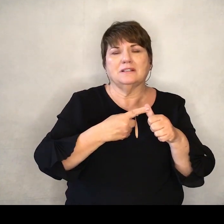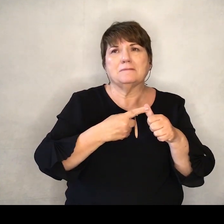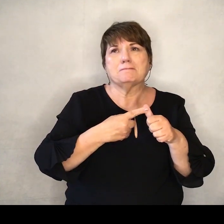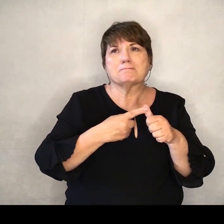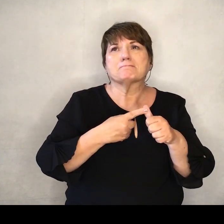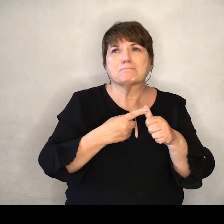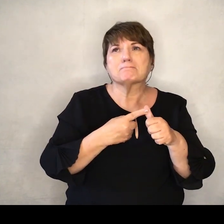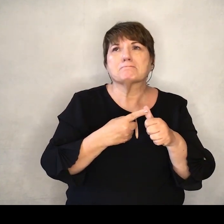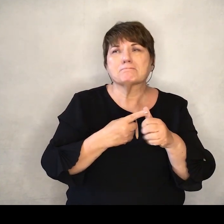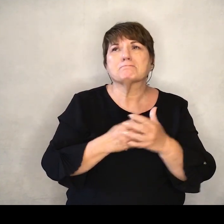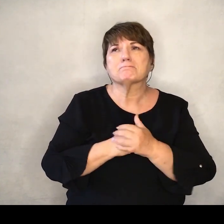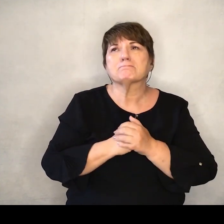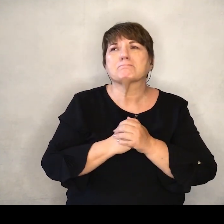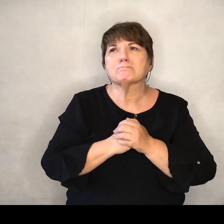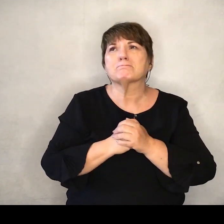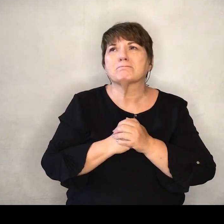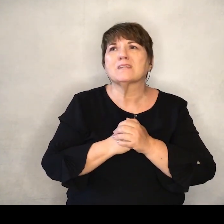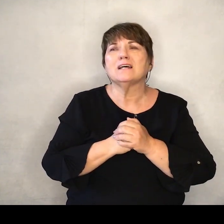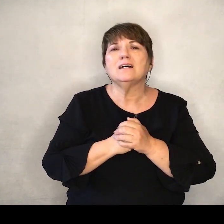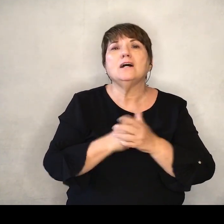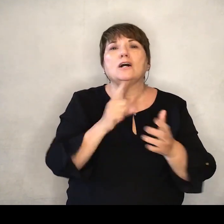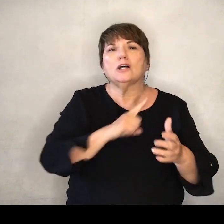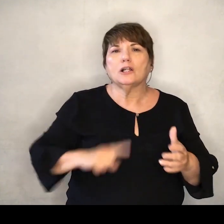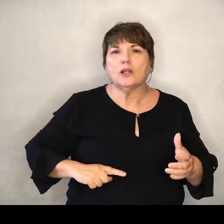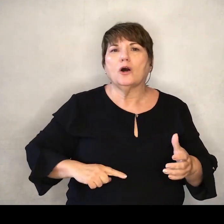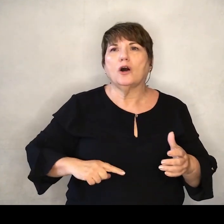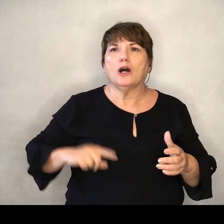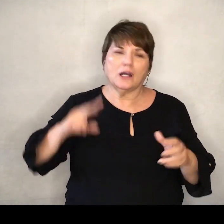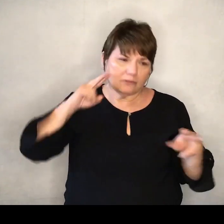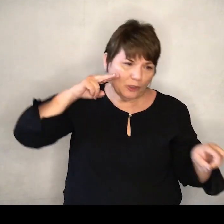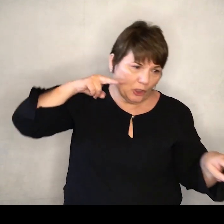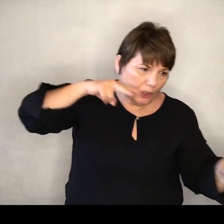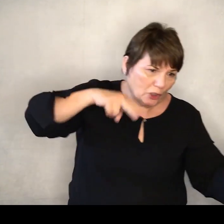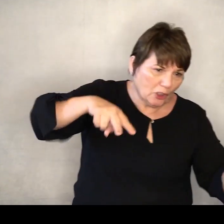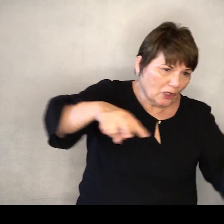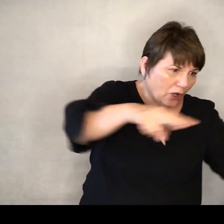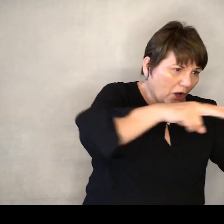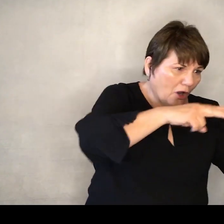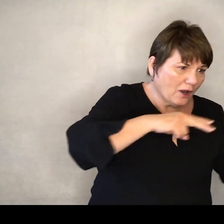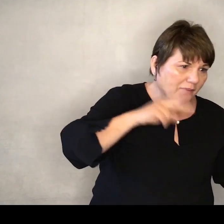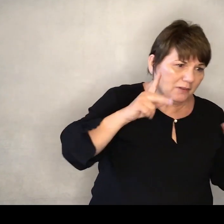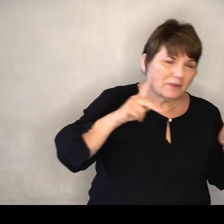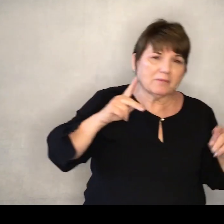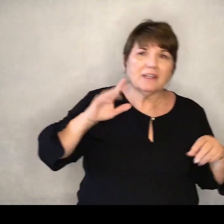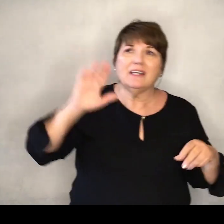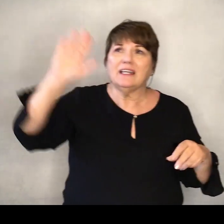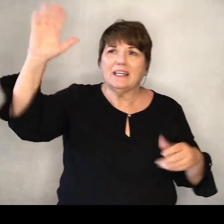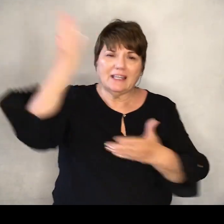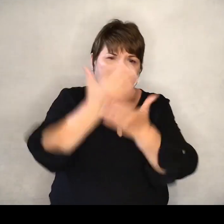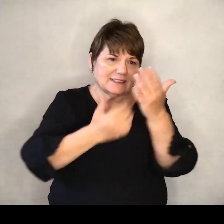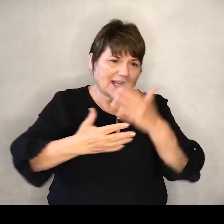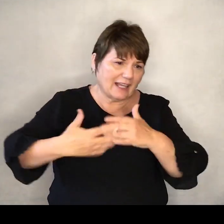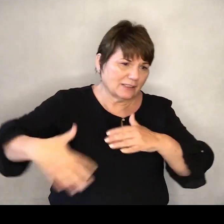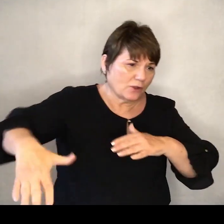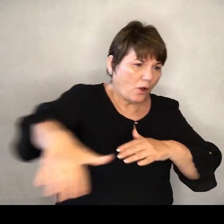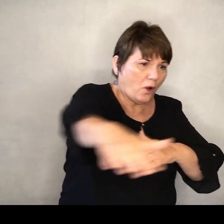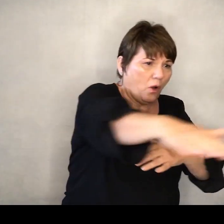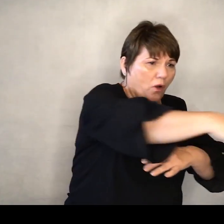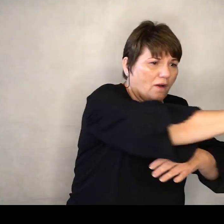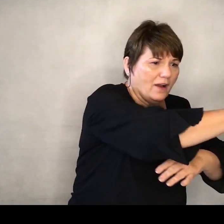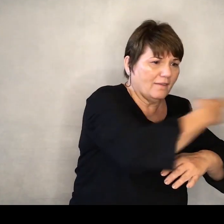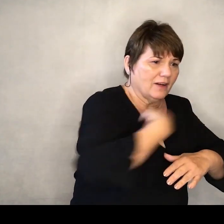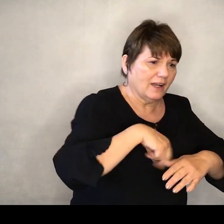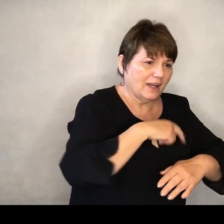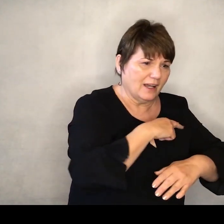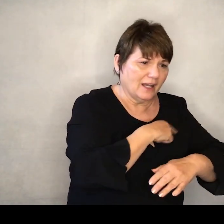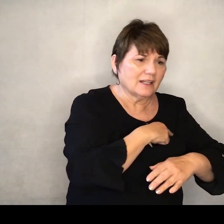him. The Lord, who looks down upon us, puts his hands on us to